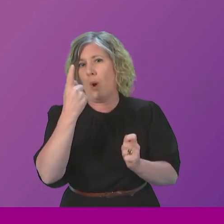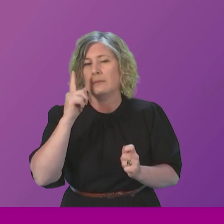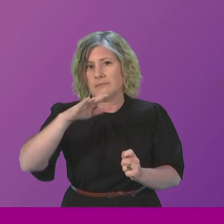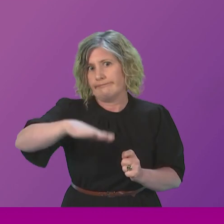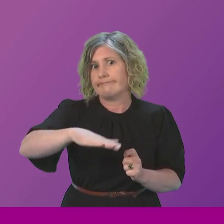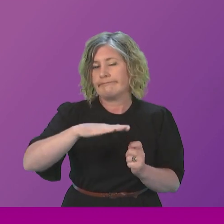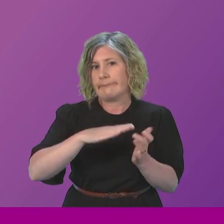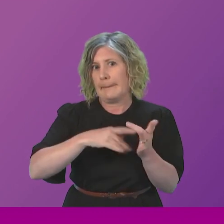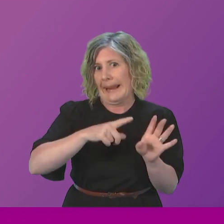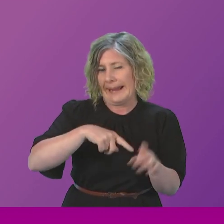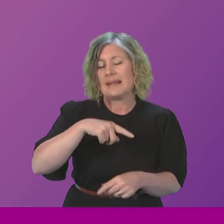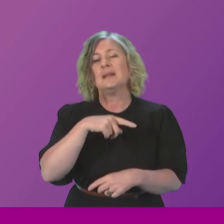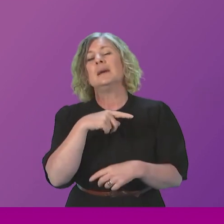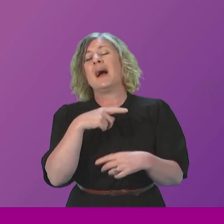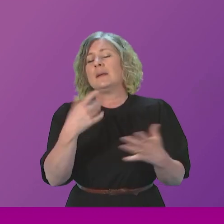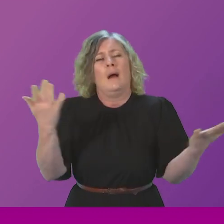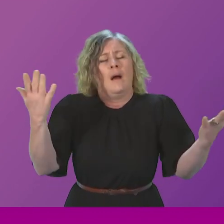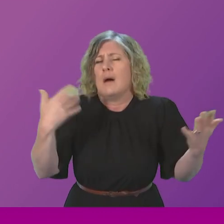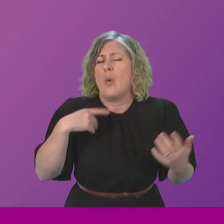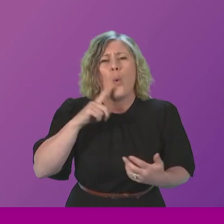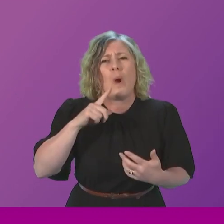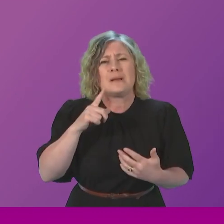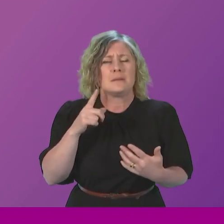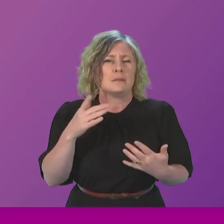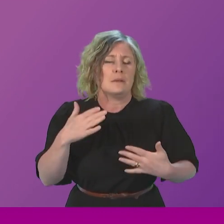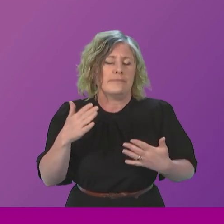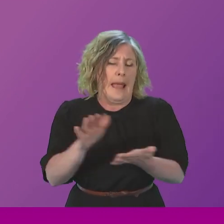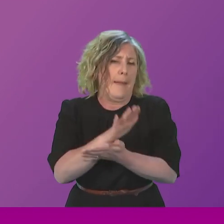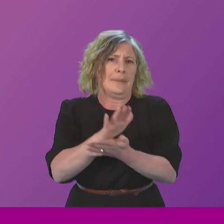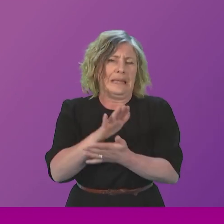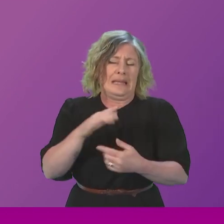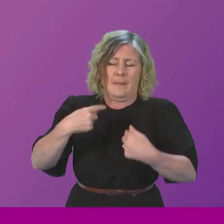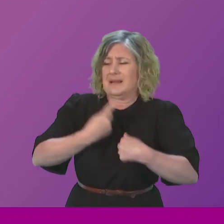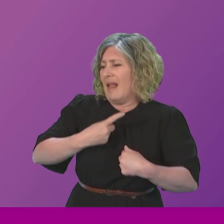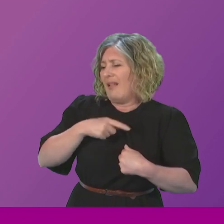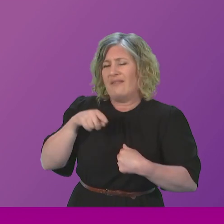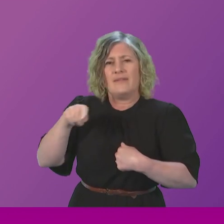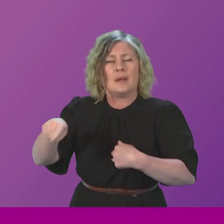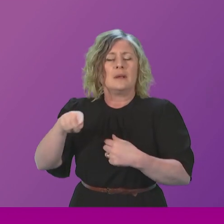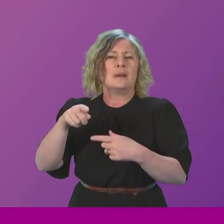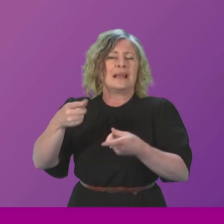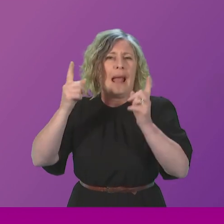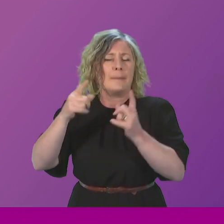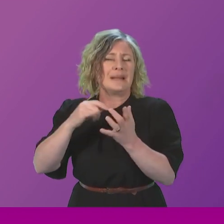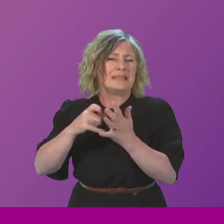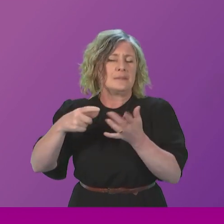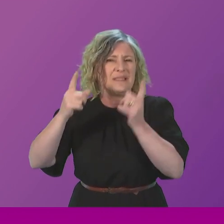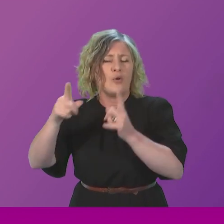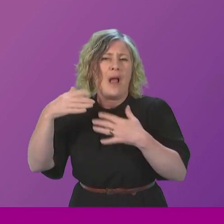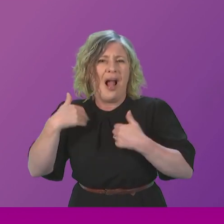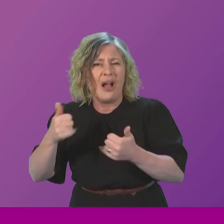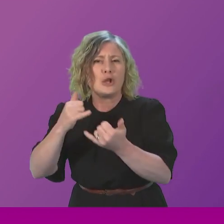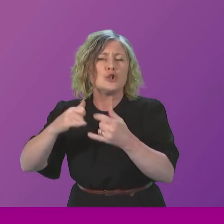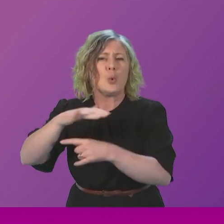Lawrence. In that regard, I'm always happy, and the Cabinet Secretary for Health and Social Care would also be happy to meet with those families